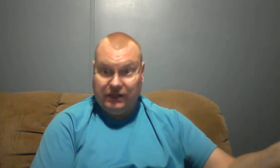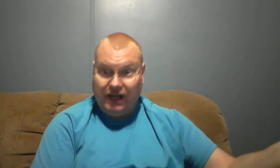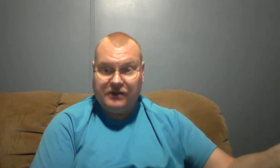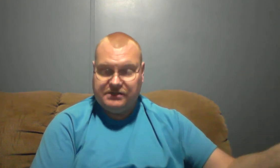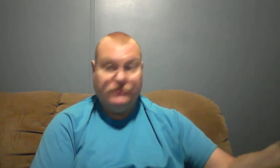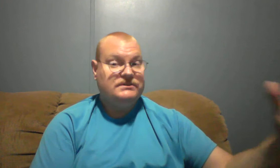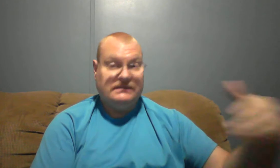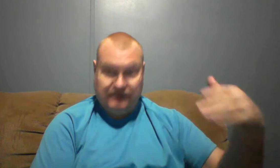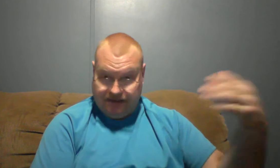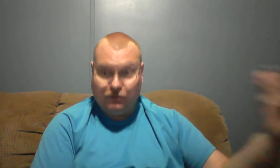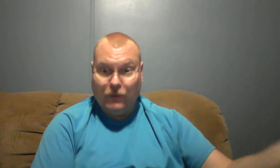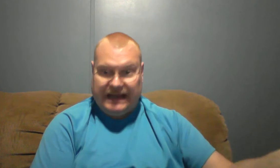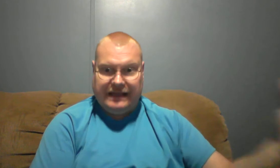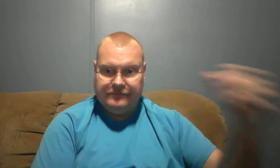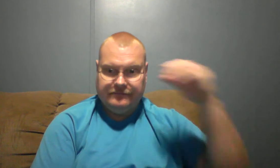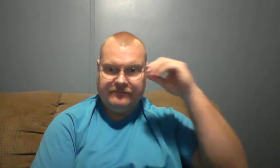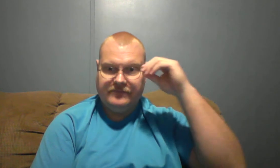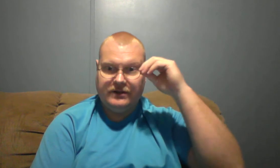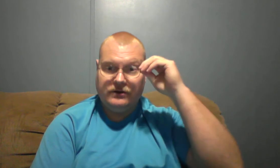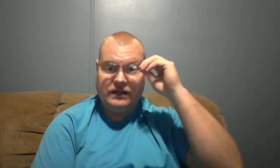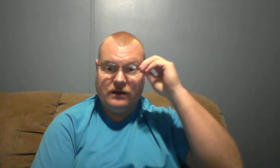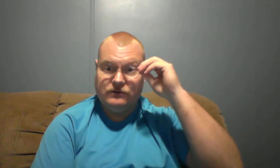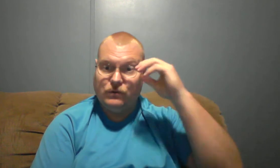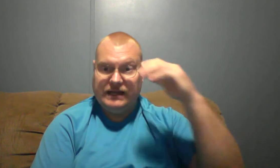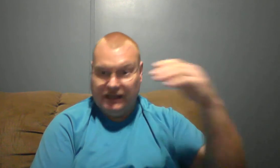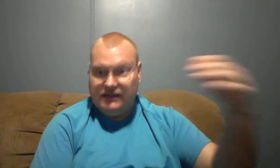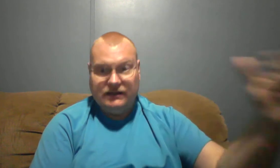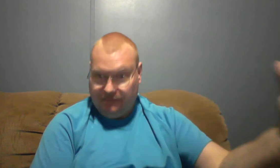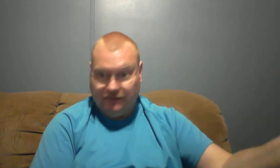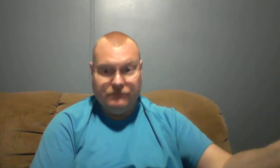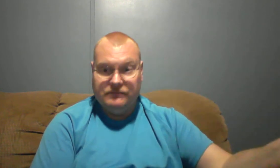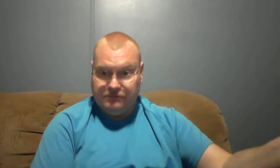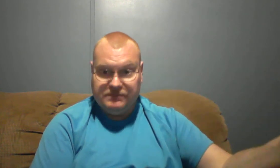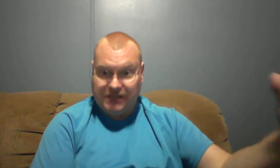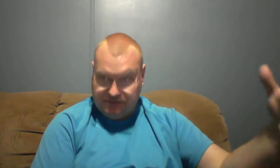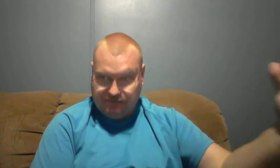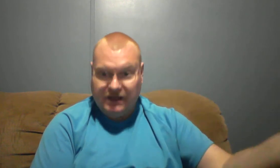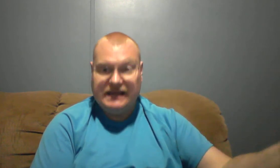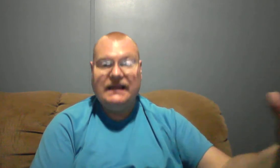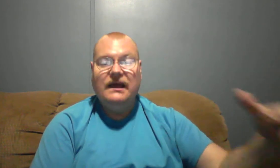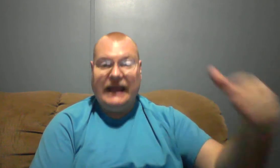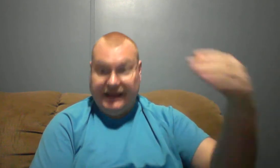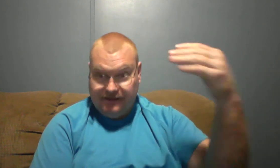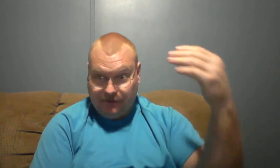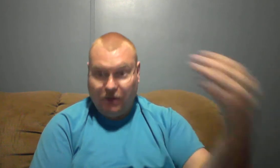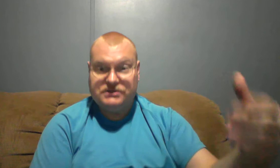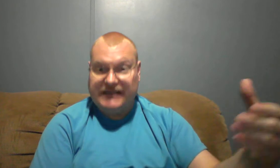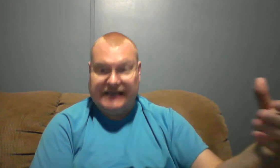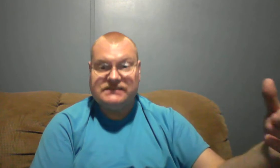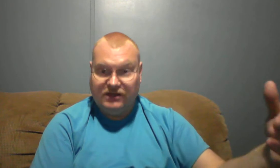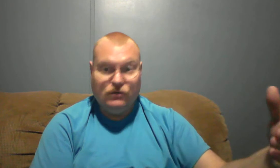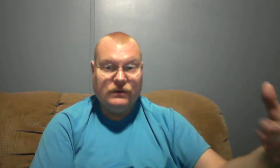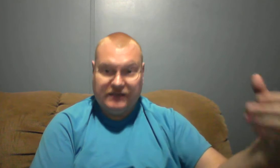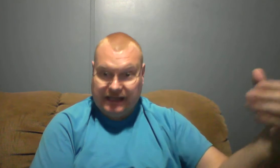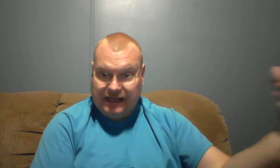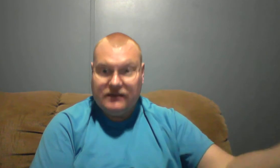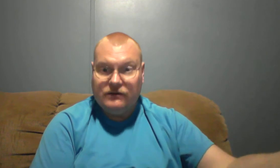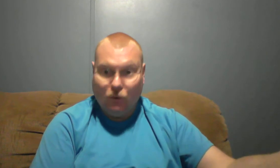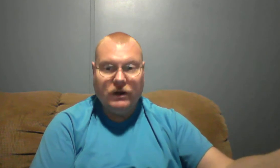lawsuits and they're winning. They're, you know, they're winning sums of money and the person has to do what they want them